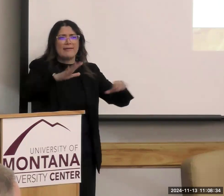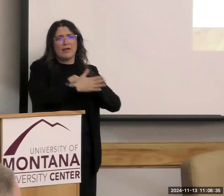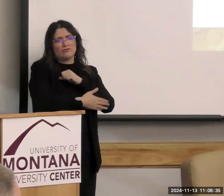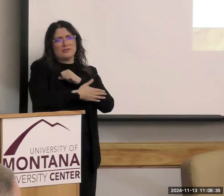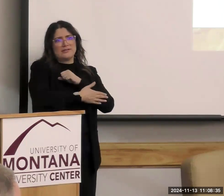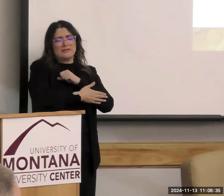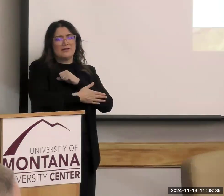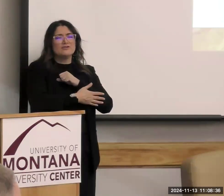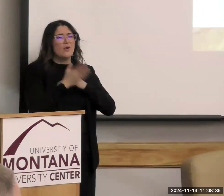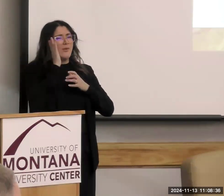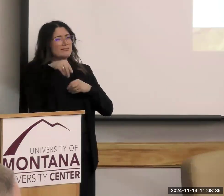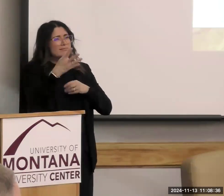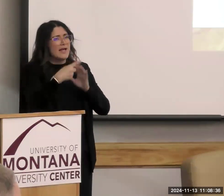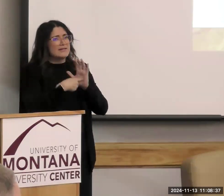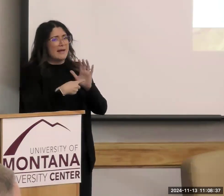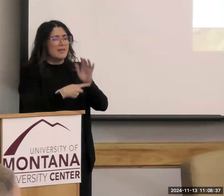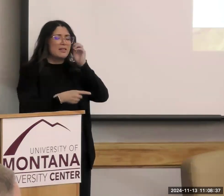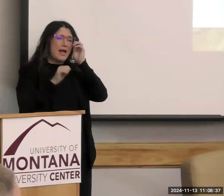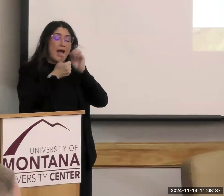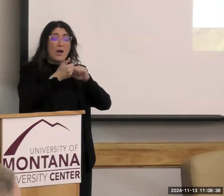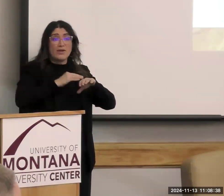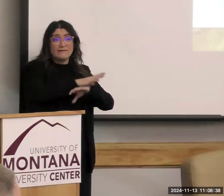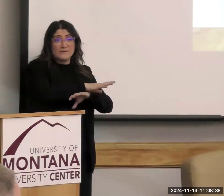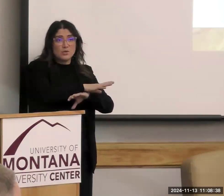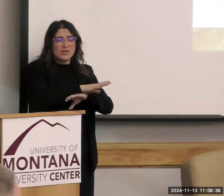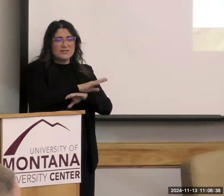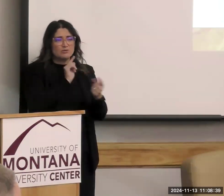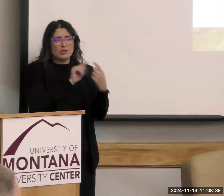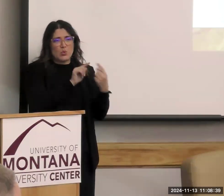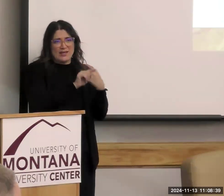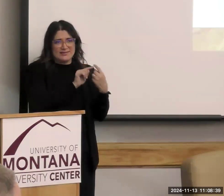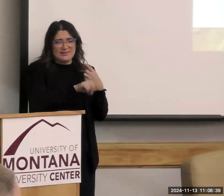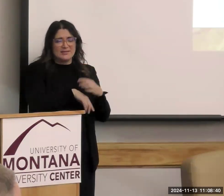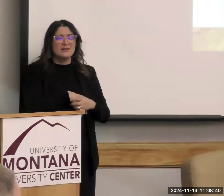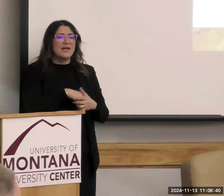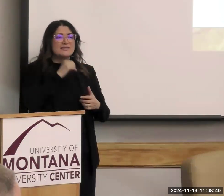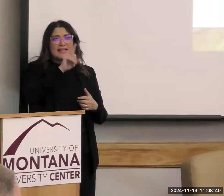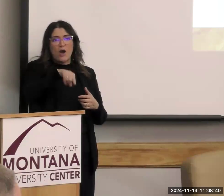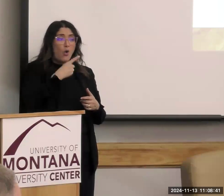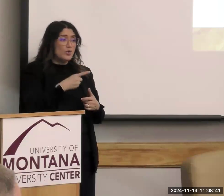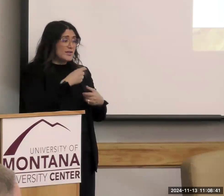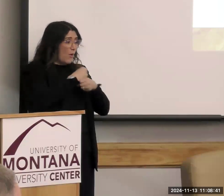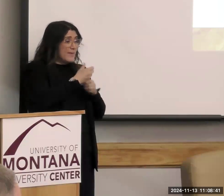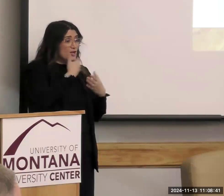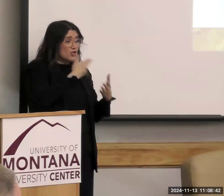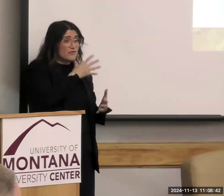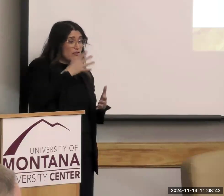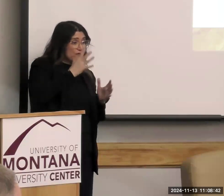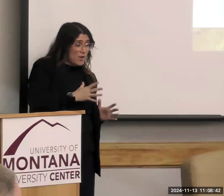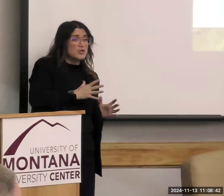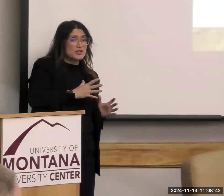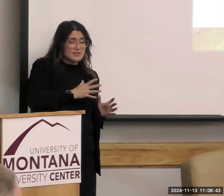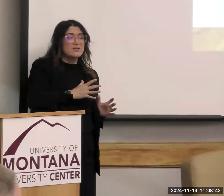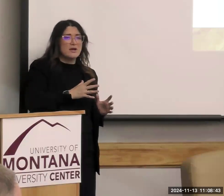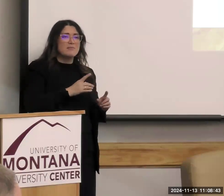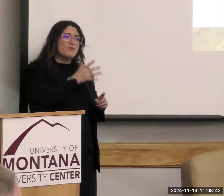give you an example of how that influence goes two ways. It's not just make good for the farmers. It's what the farmers and